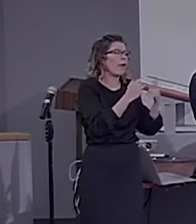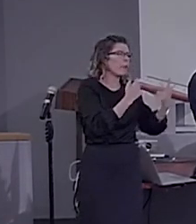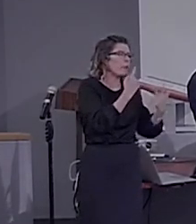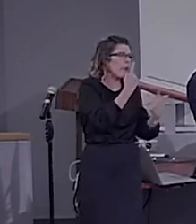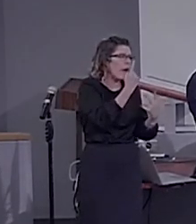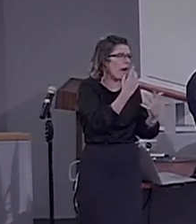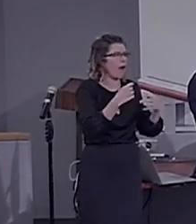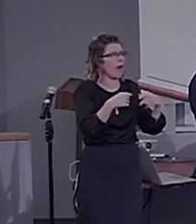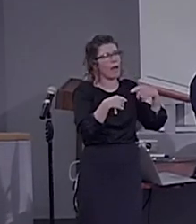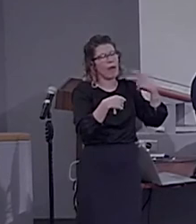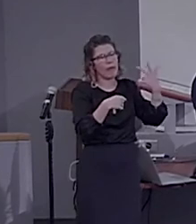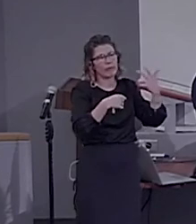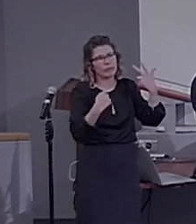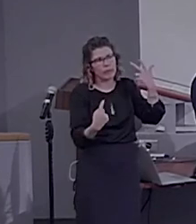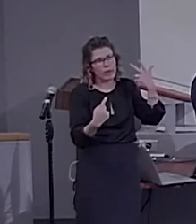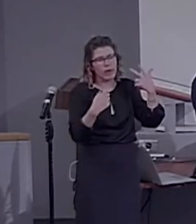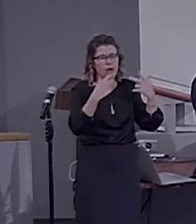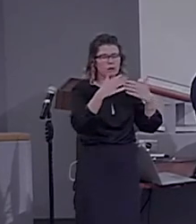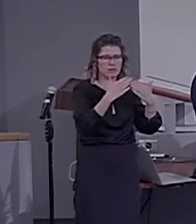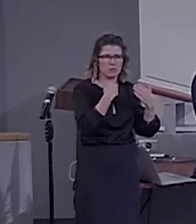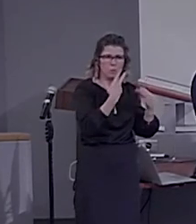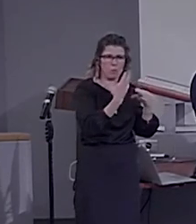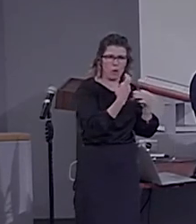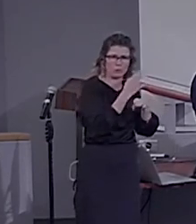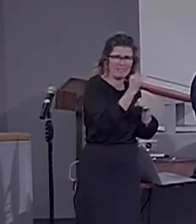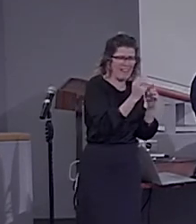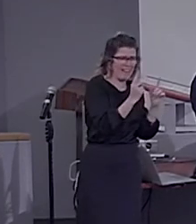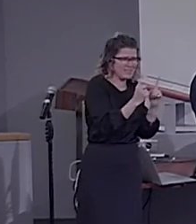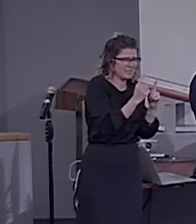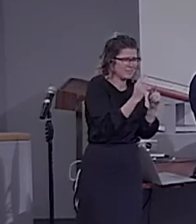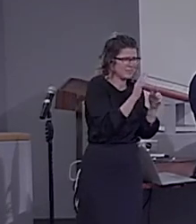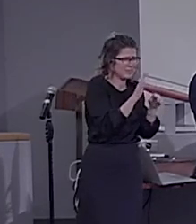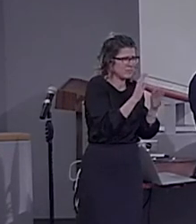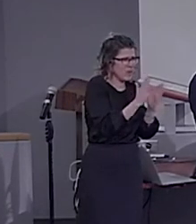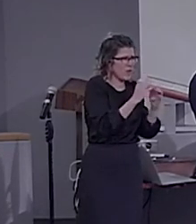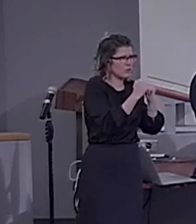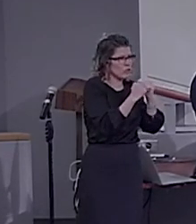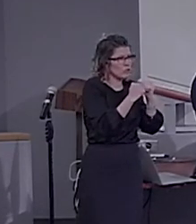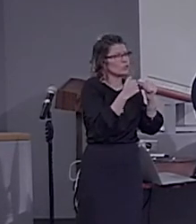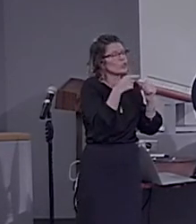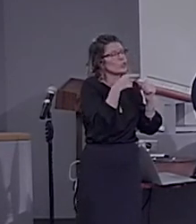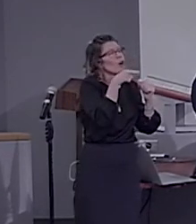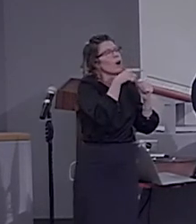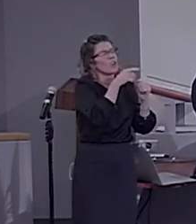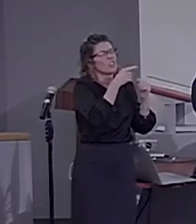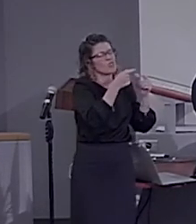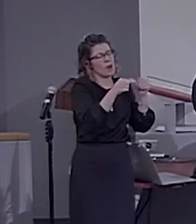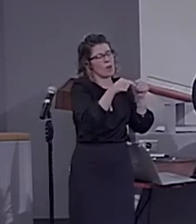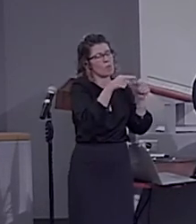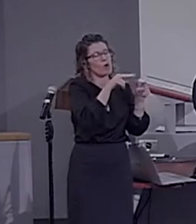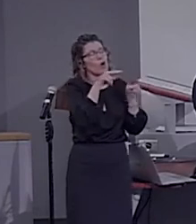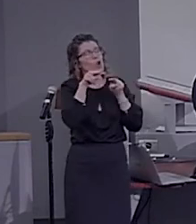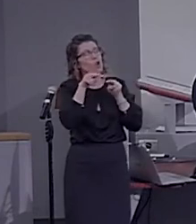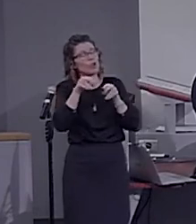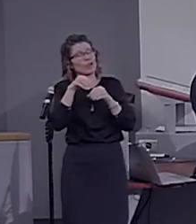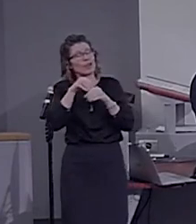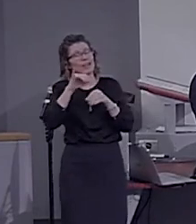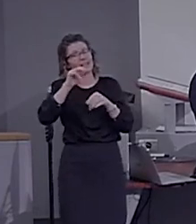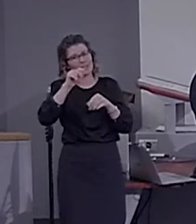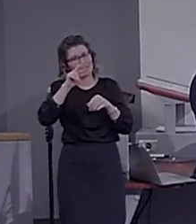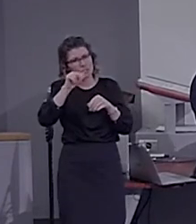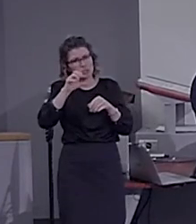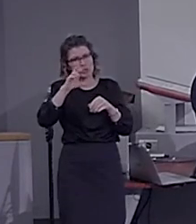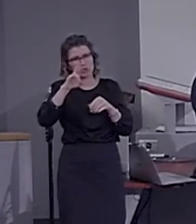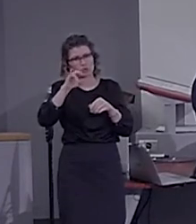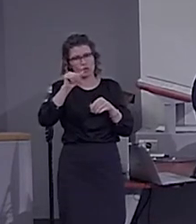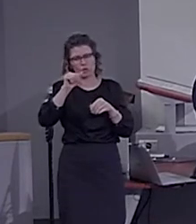beeps and one book, in the MEG, in the recordings, see what sort of structures they will activate, and specifically